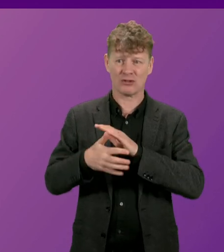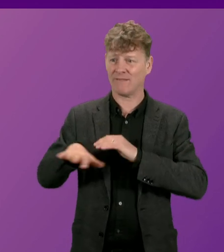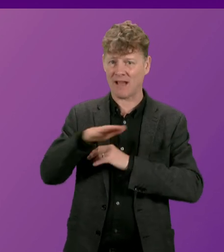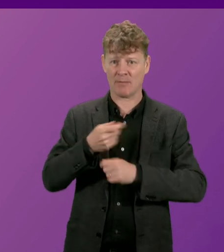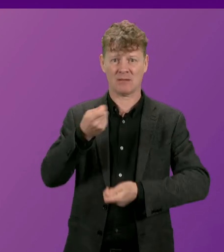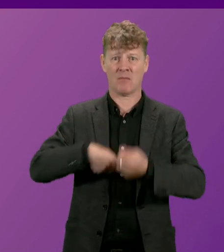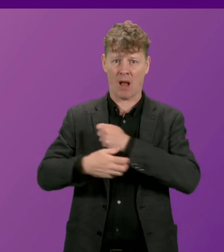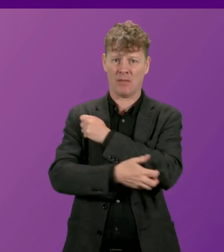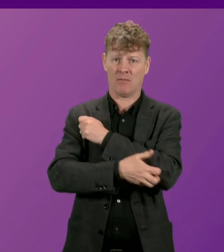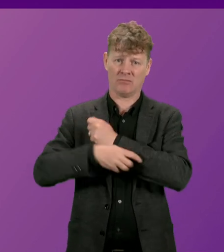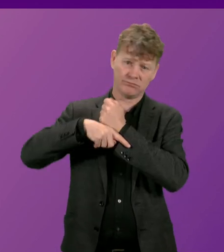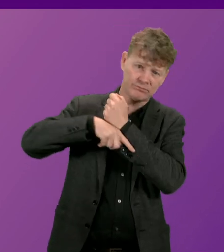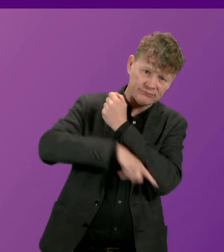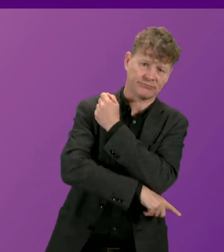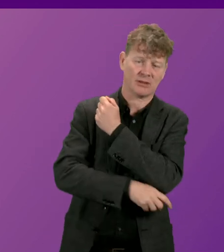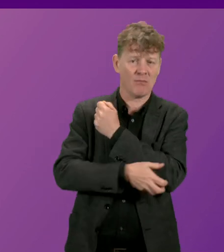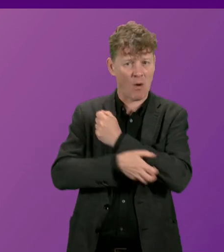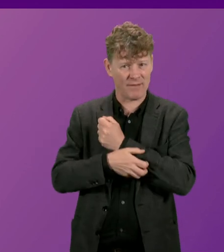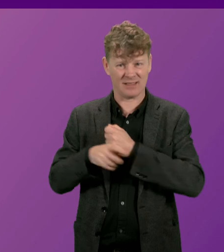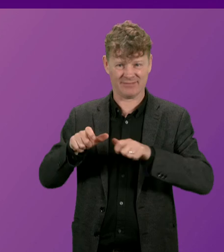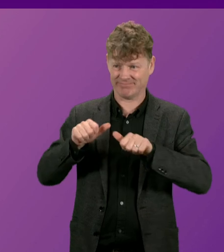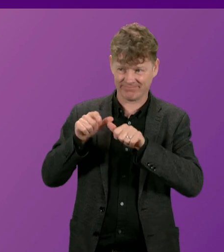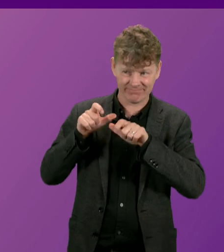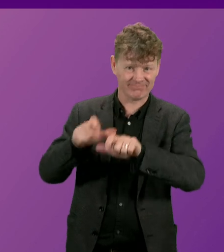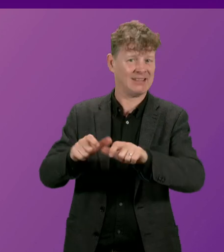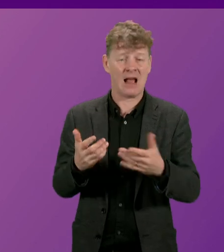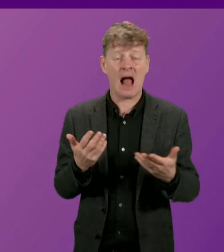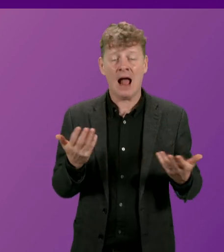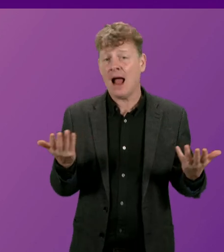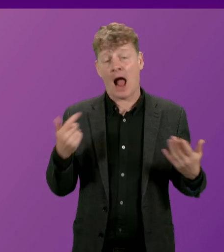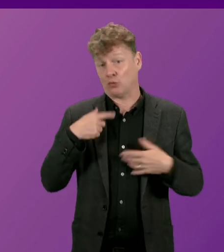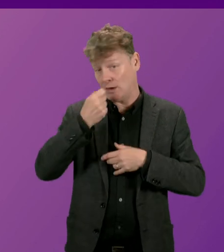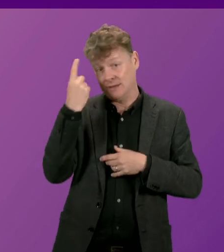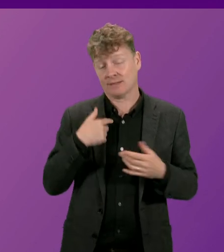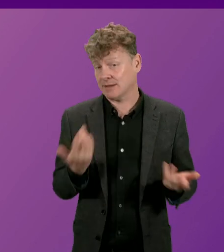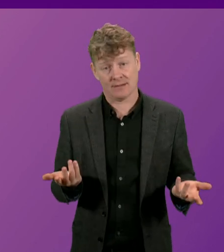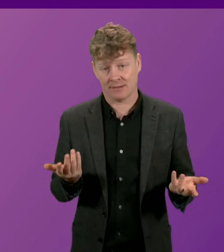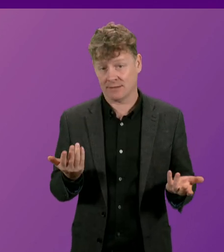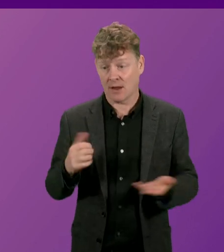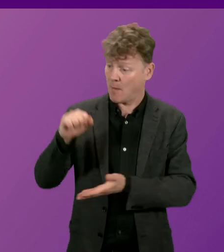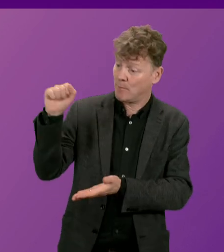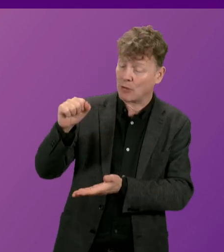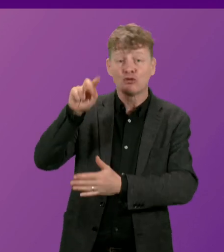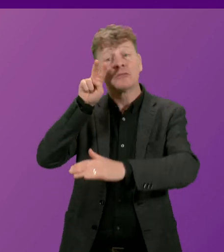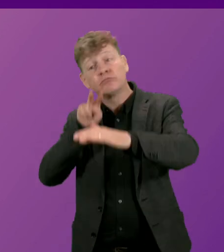poverty as a consequence of its persistence and it's beyond me why when there is going to be a projected budget surplus in a three-year period